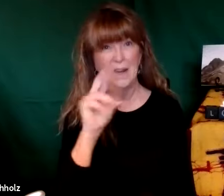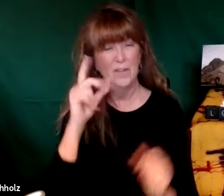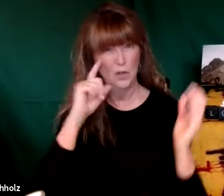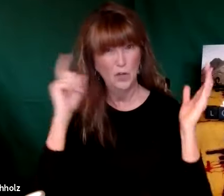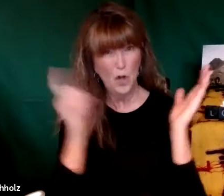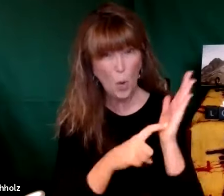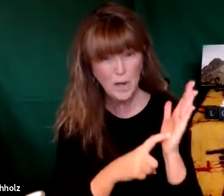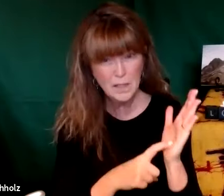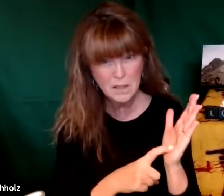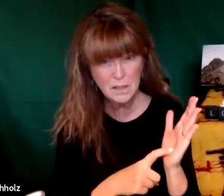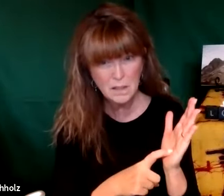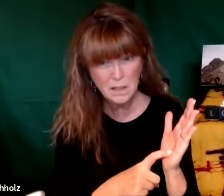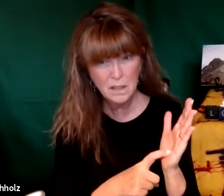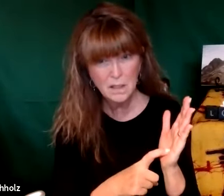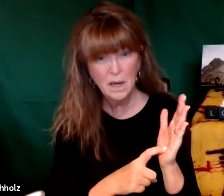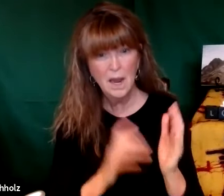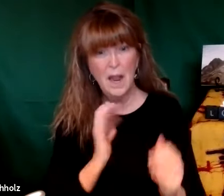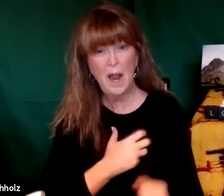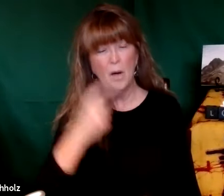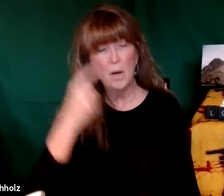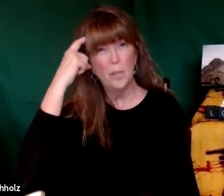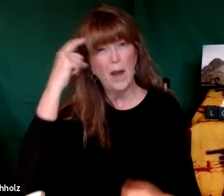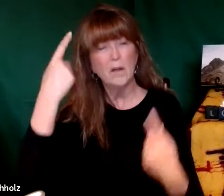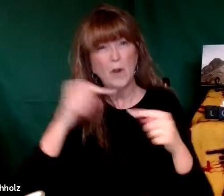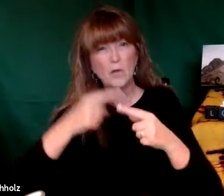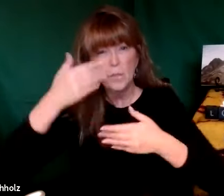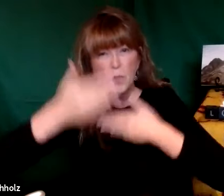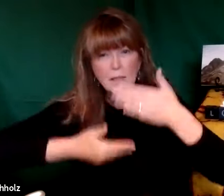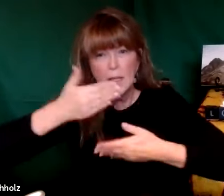you know our environment can change right in front of us and we don't even recognize it